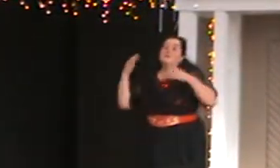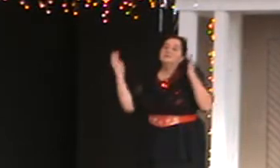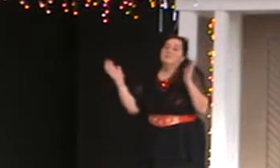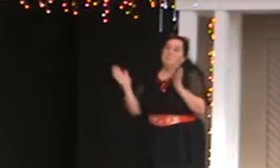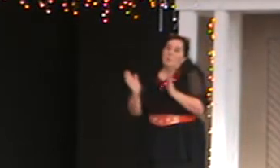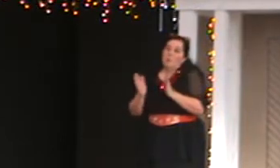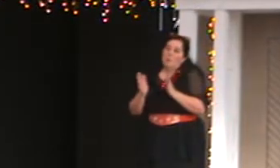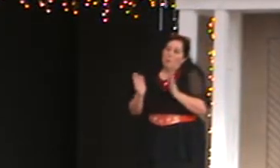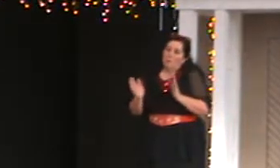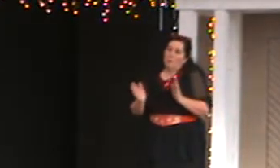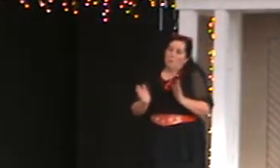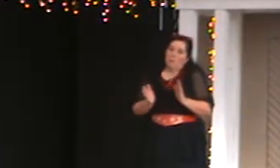small,